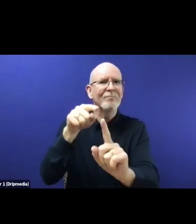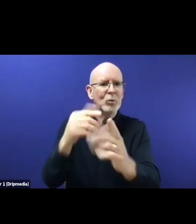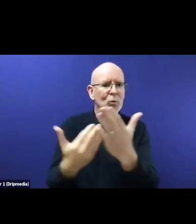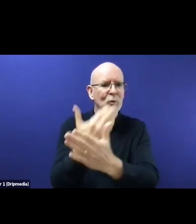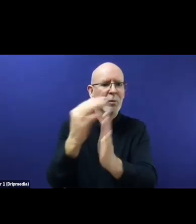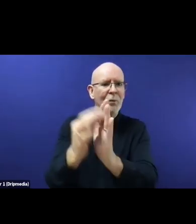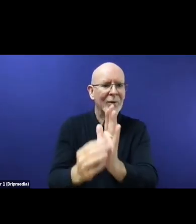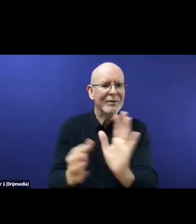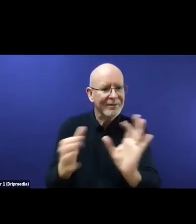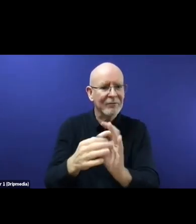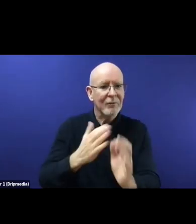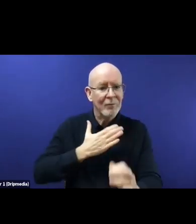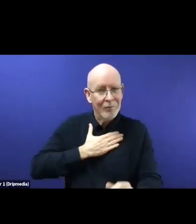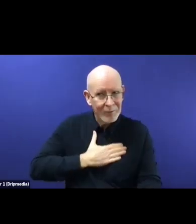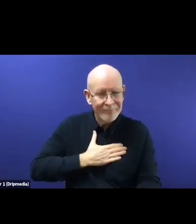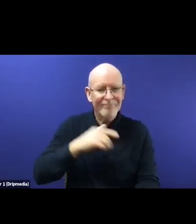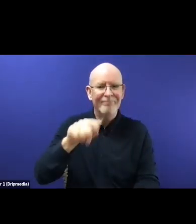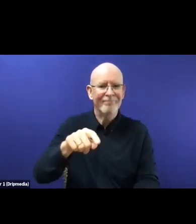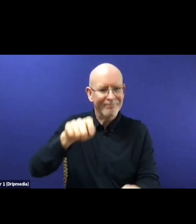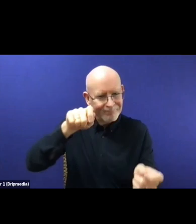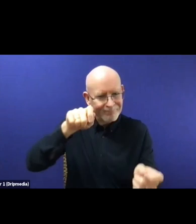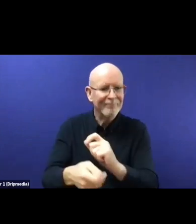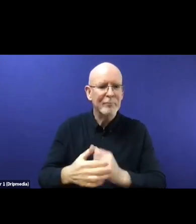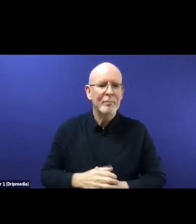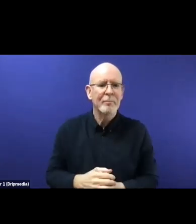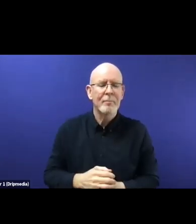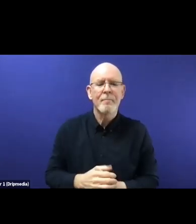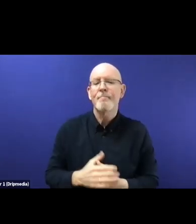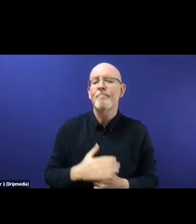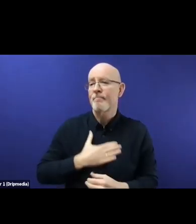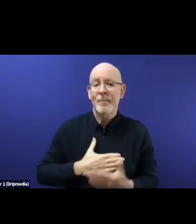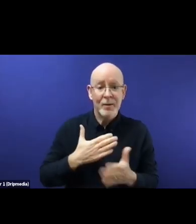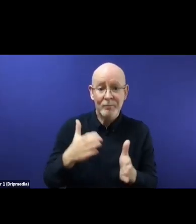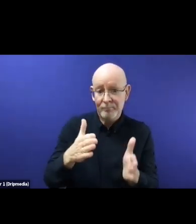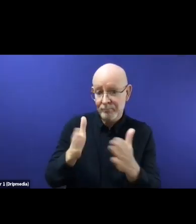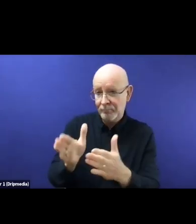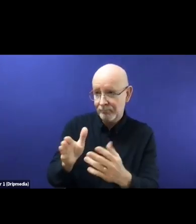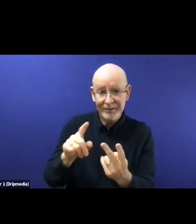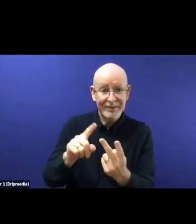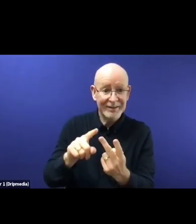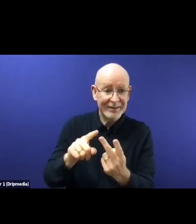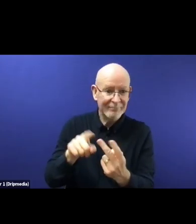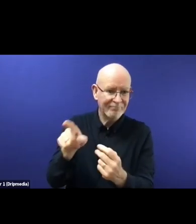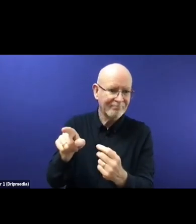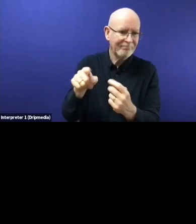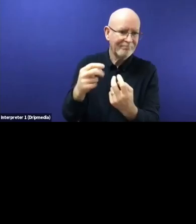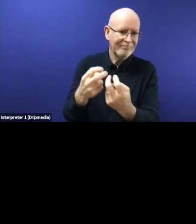our second discussant, Mohamed Badran, founder and director of the Association Syrian Volunteers in the Netherlands.